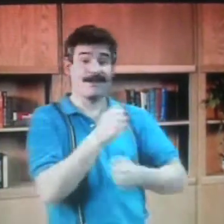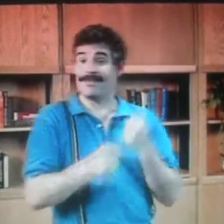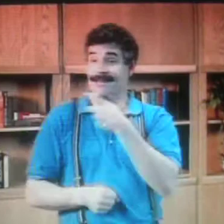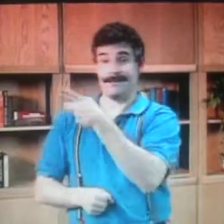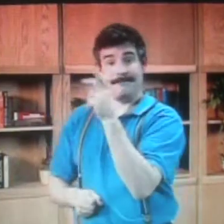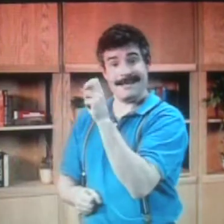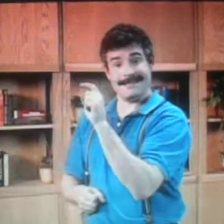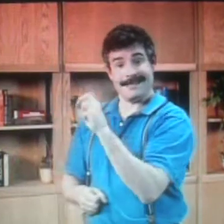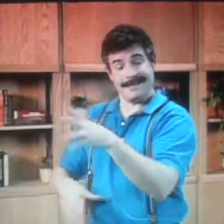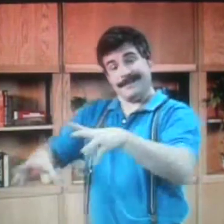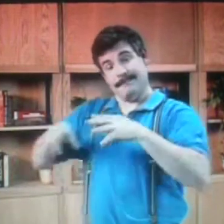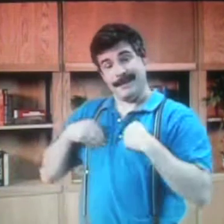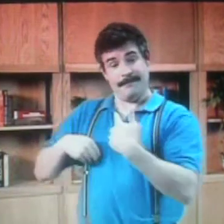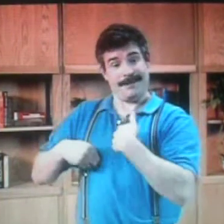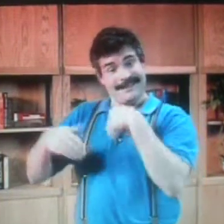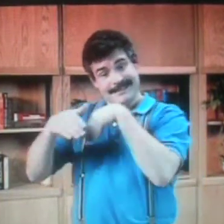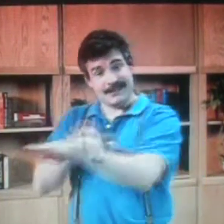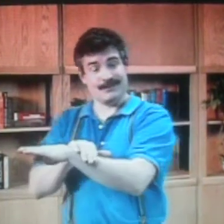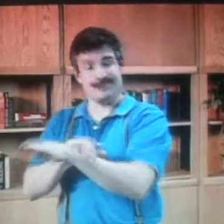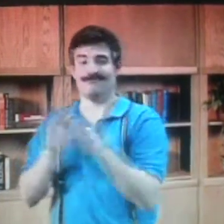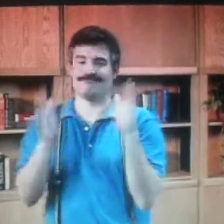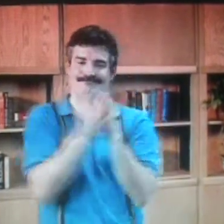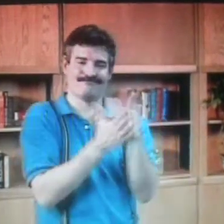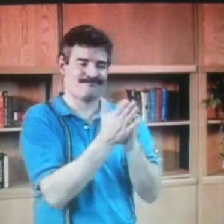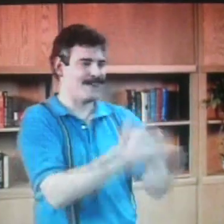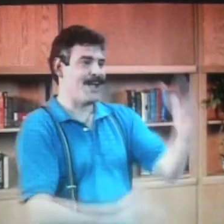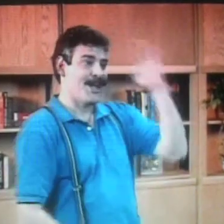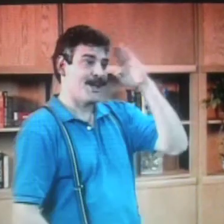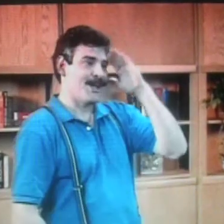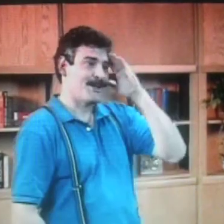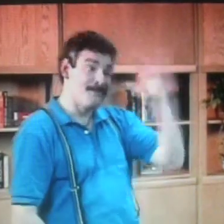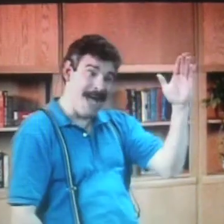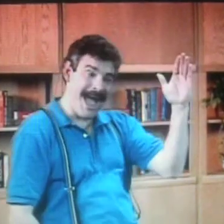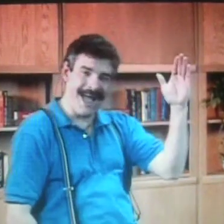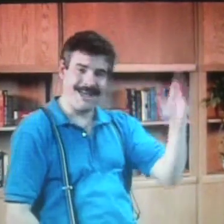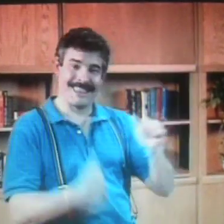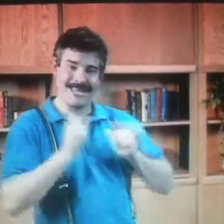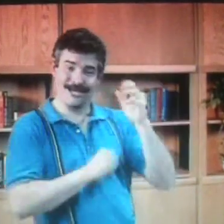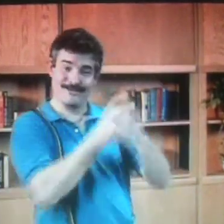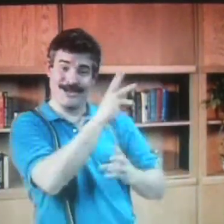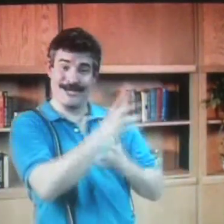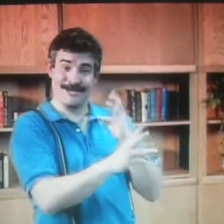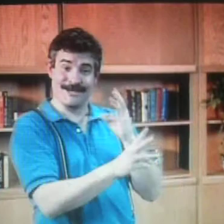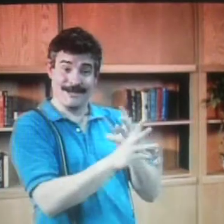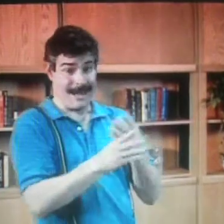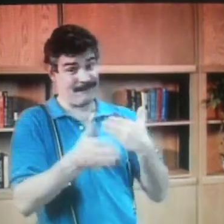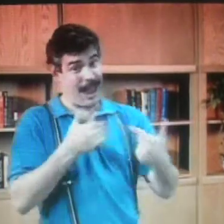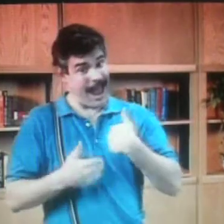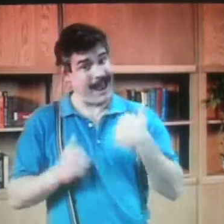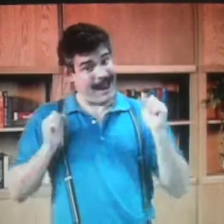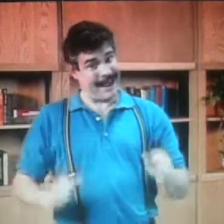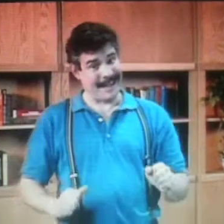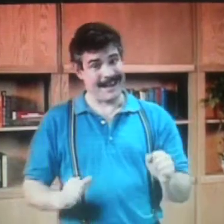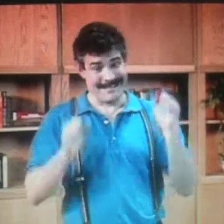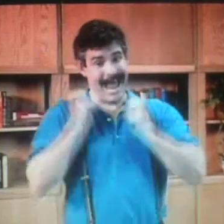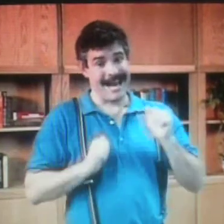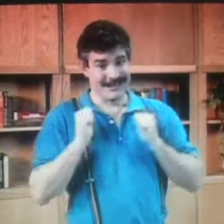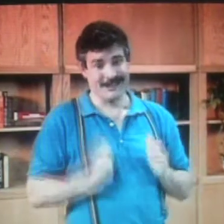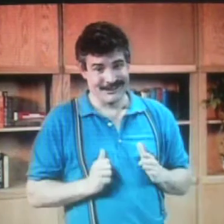PhD at Penn State, and they accepted me. So I started at my PhD program, and I said, bye to the theater world.